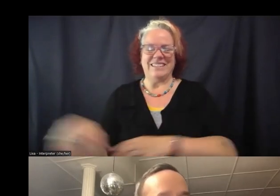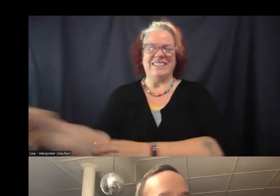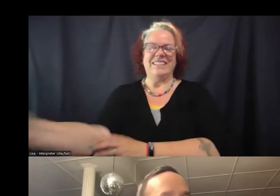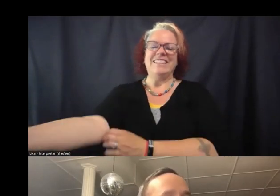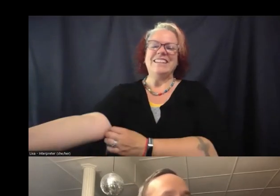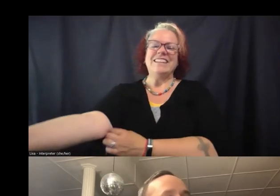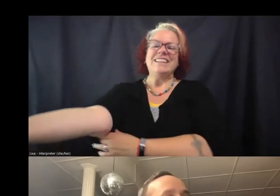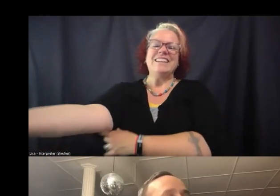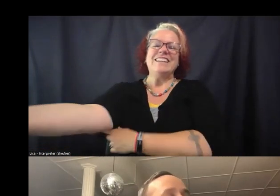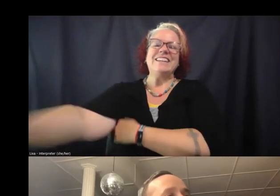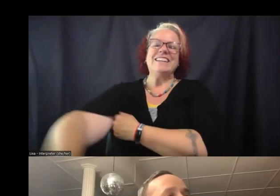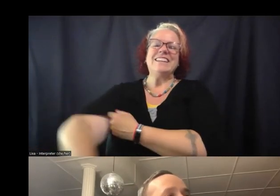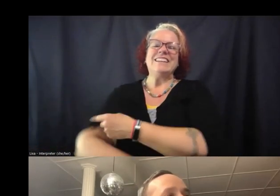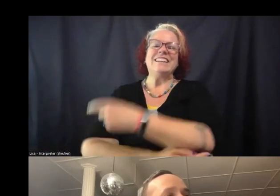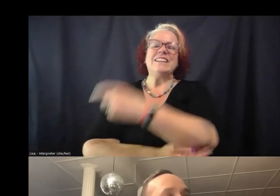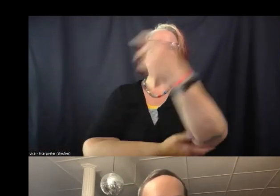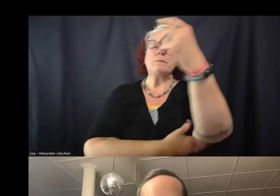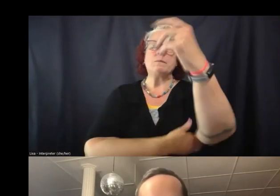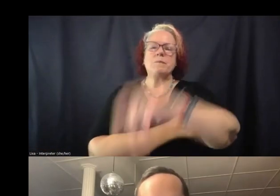Um, um,